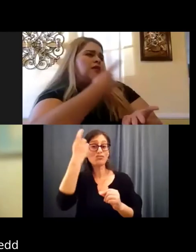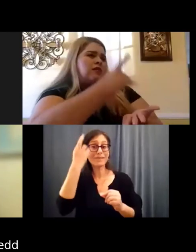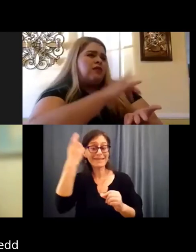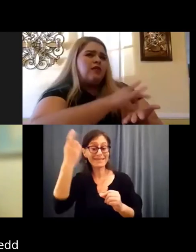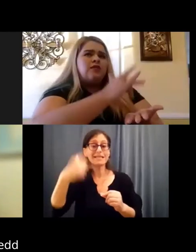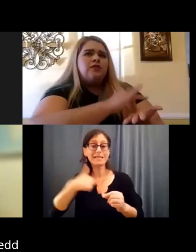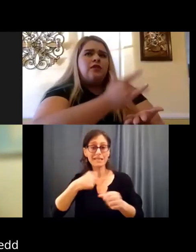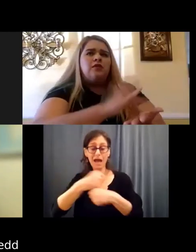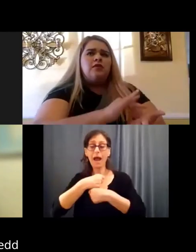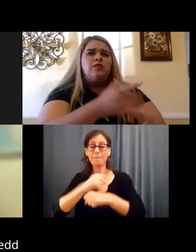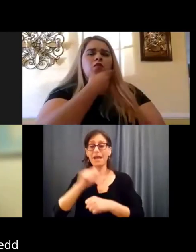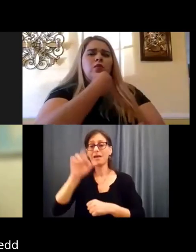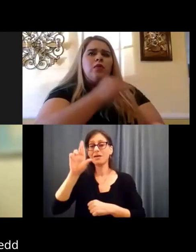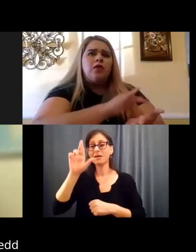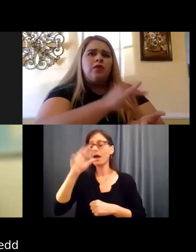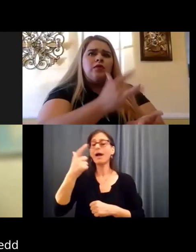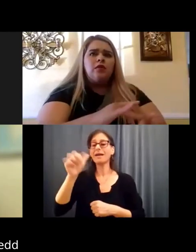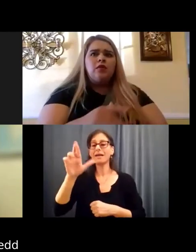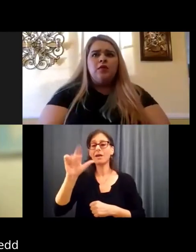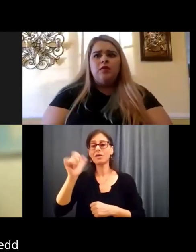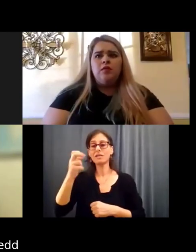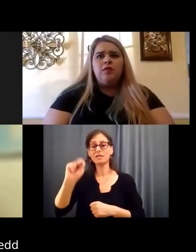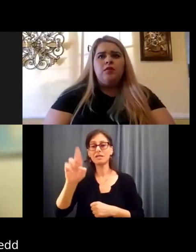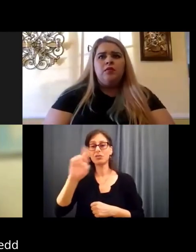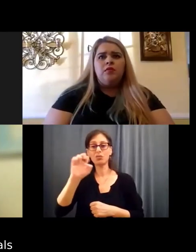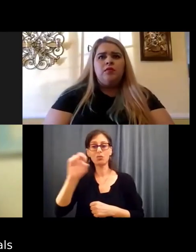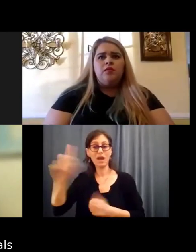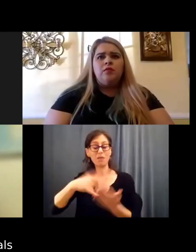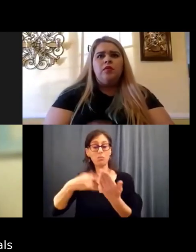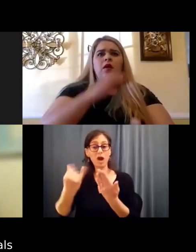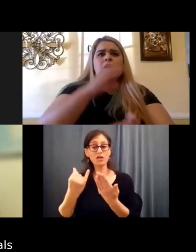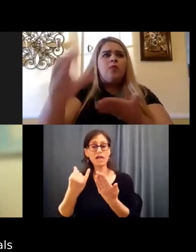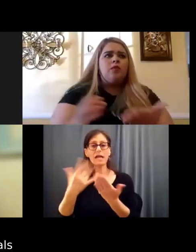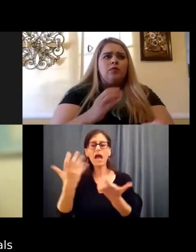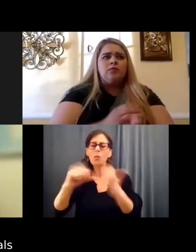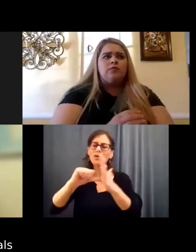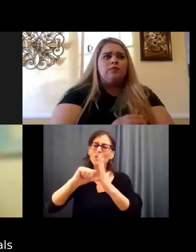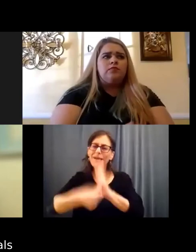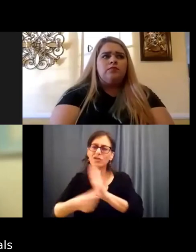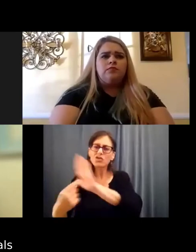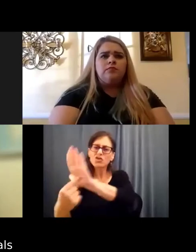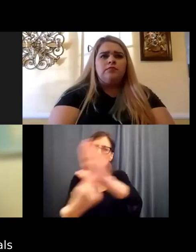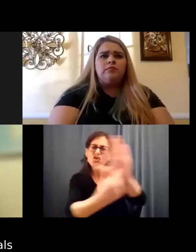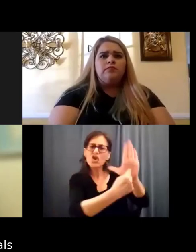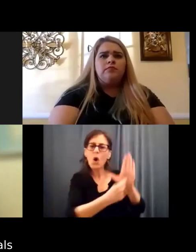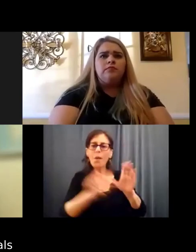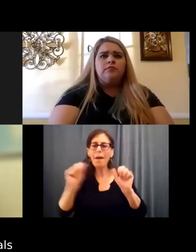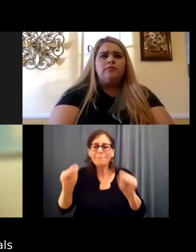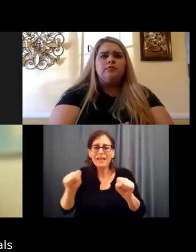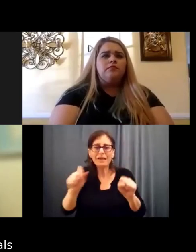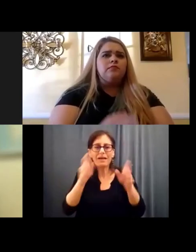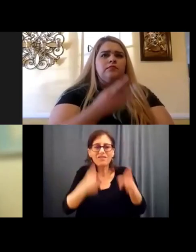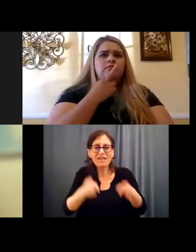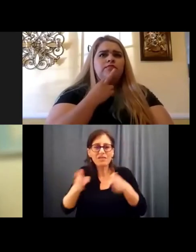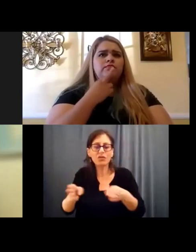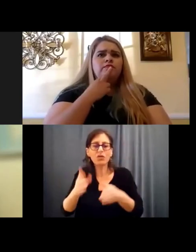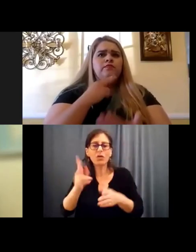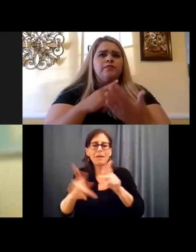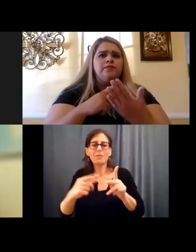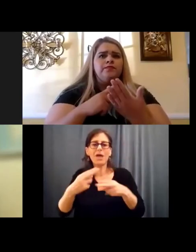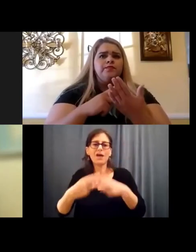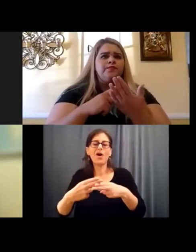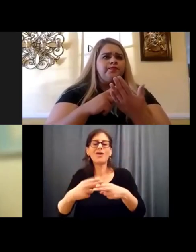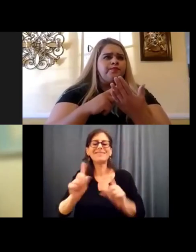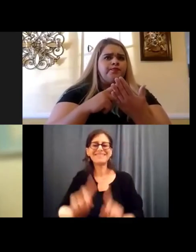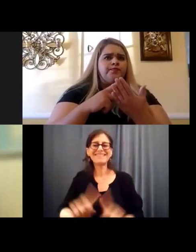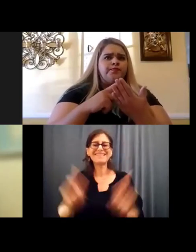created the Garrison Red project was to highlight the abilities of individuals that are what I like to call differently